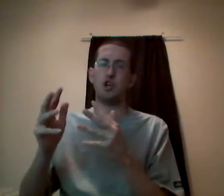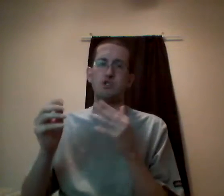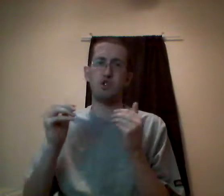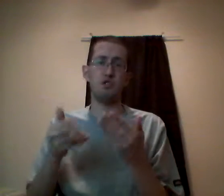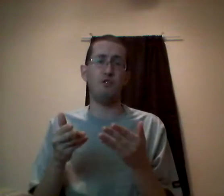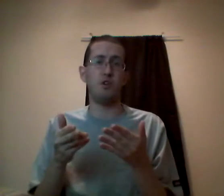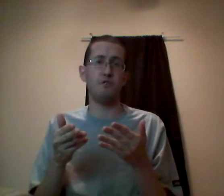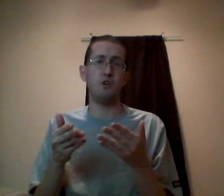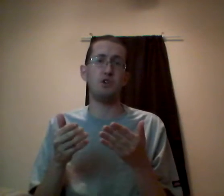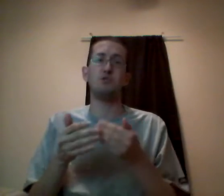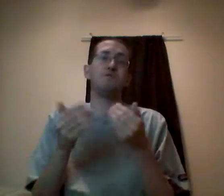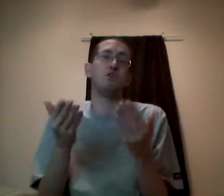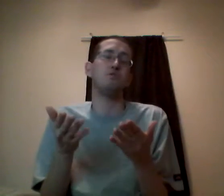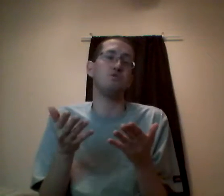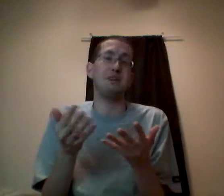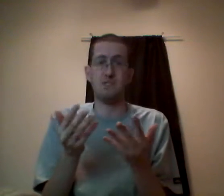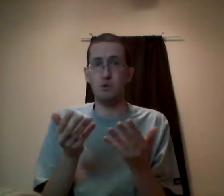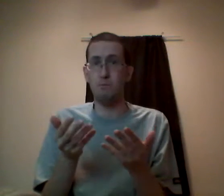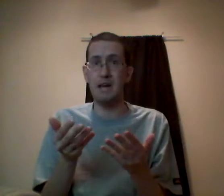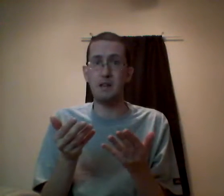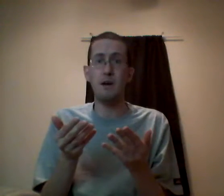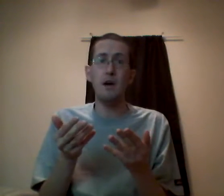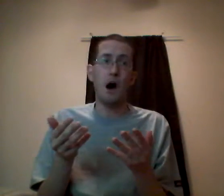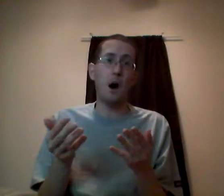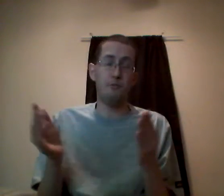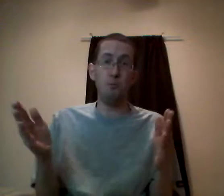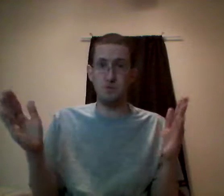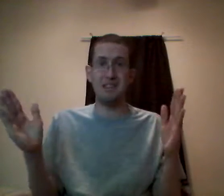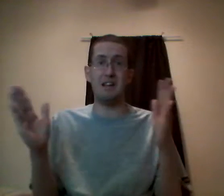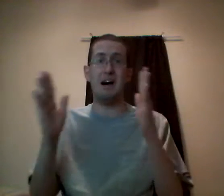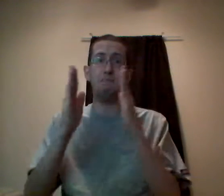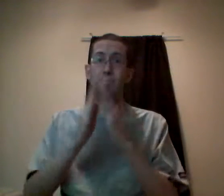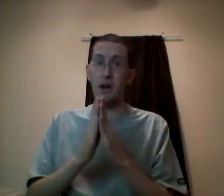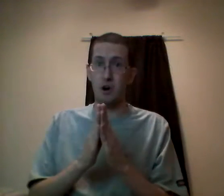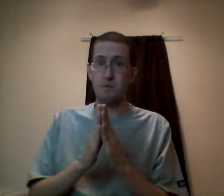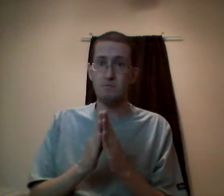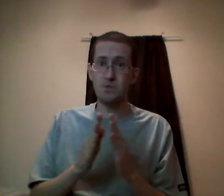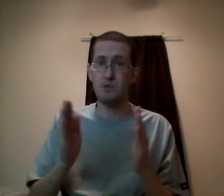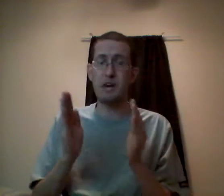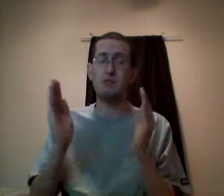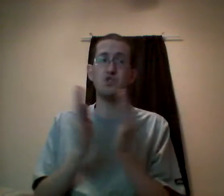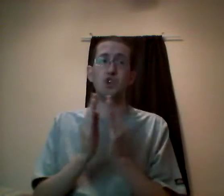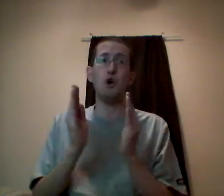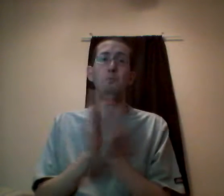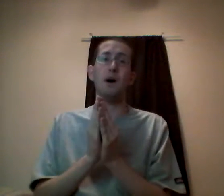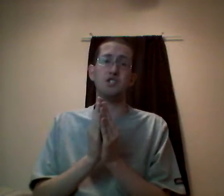chunks which should fall under fair use, even on YouTube that's still debated. FUPA's made that a lot better. So thank you so much,